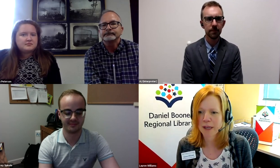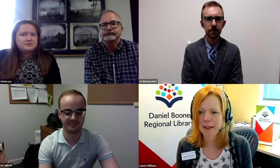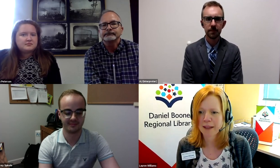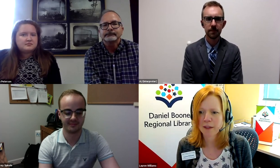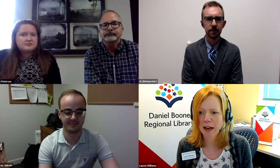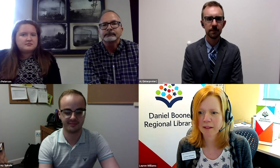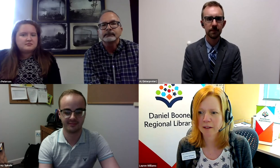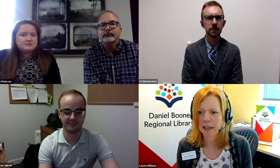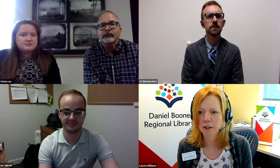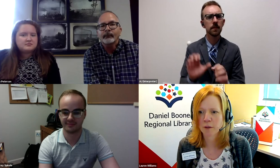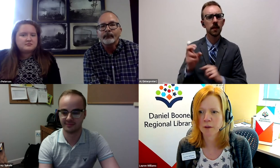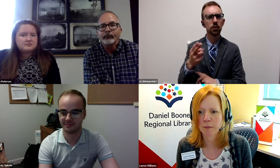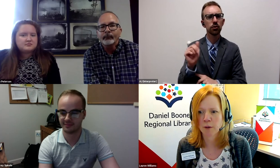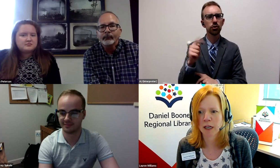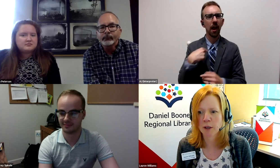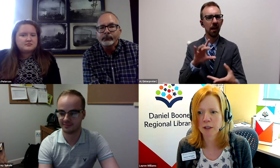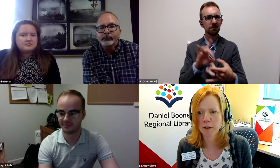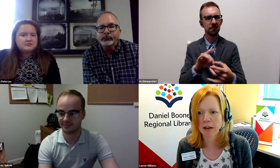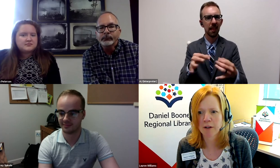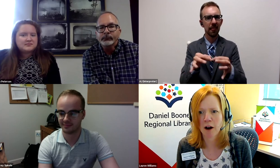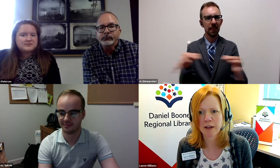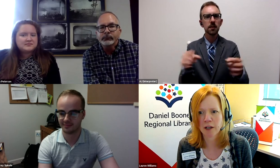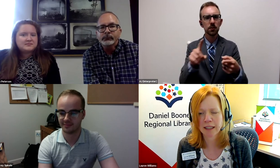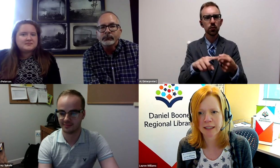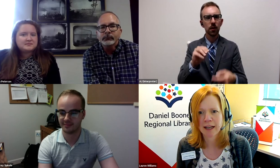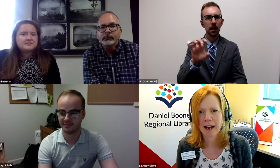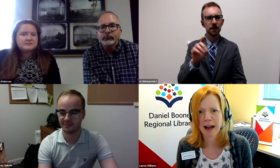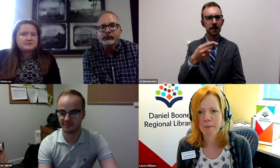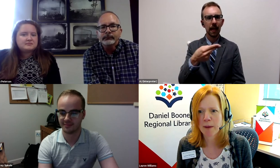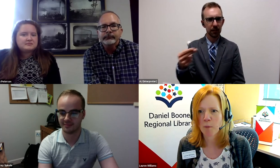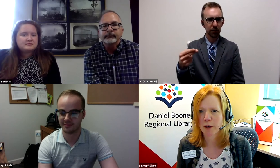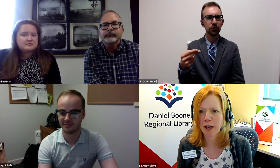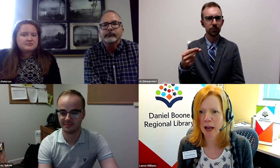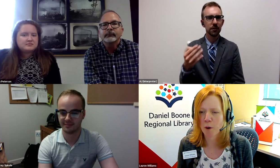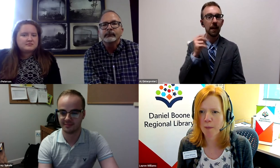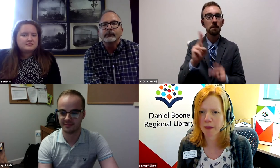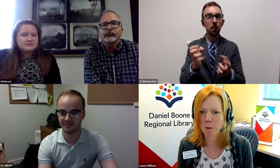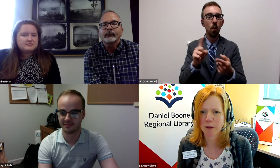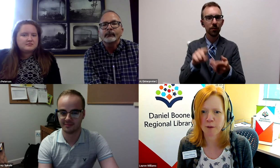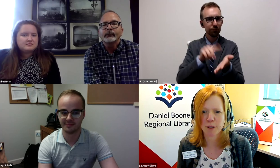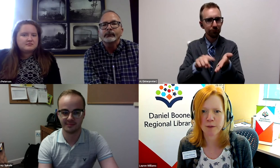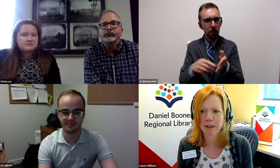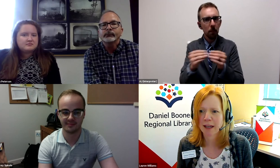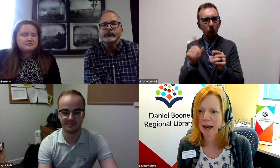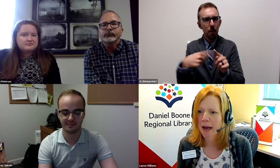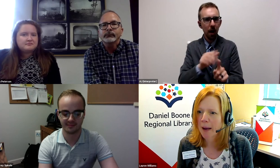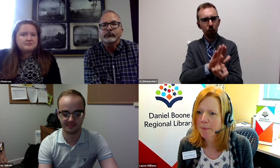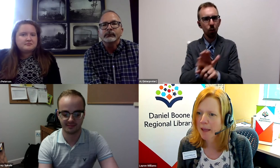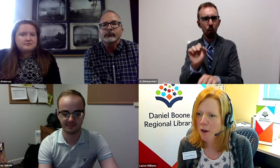I'm putting in the chat the link to the Missouri Commission for the Deaf and Hard of Hearing. If people want to check out more about the work that you do.